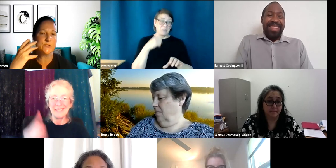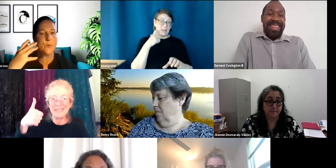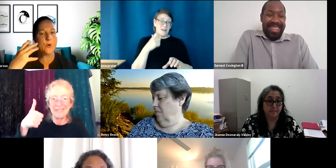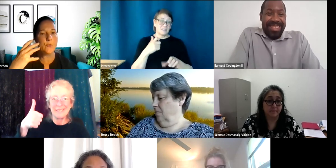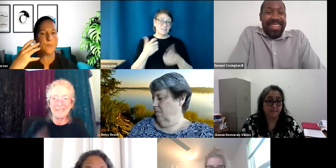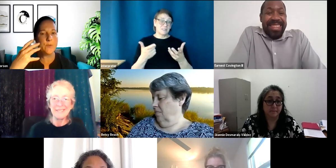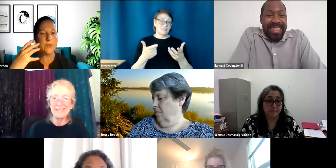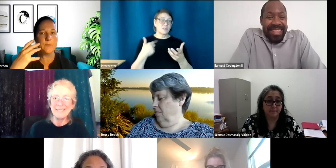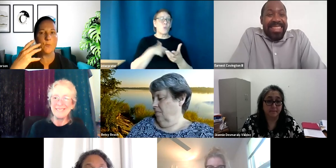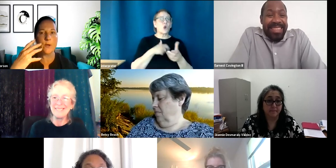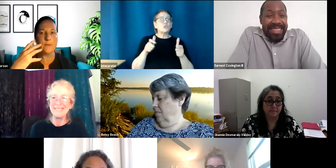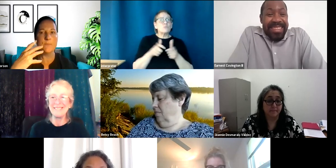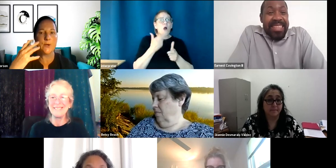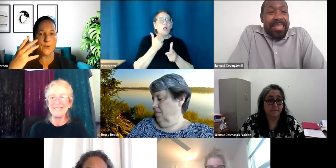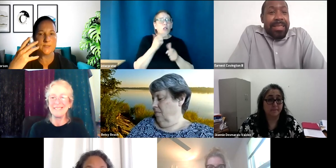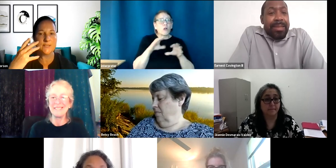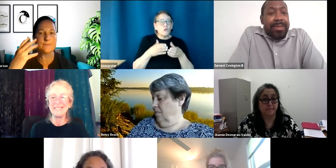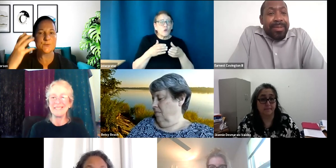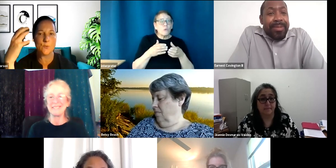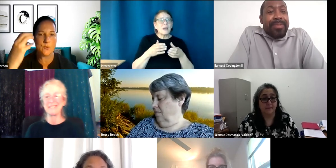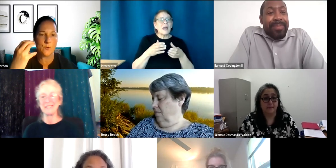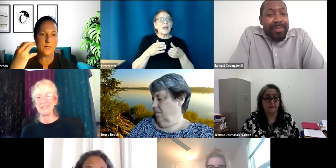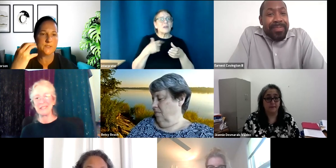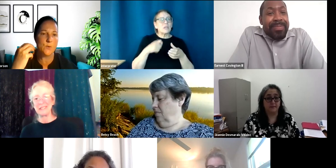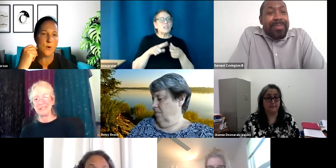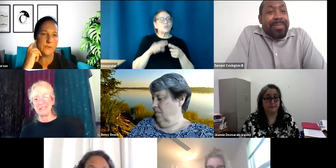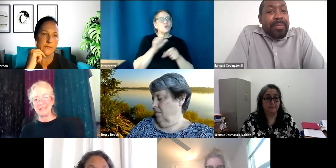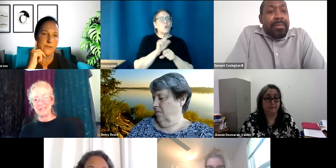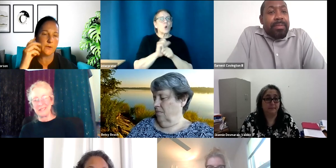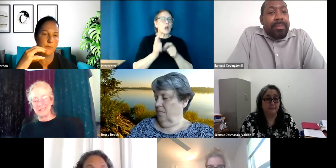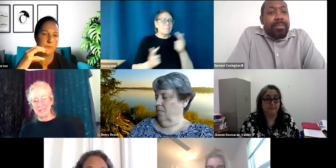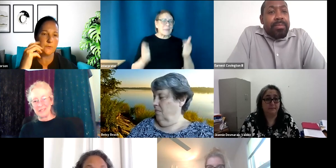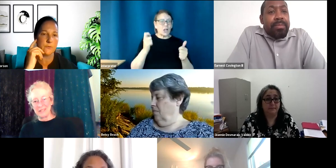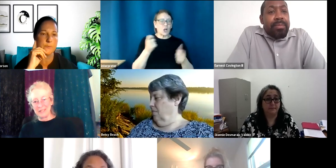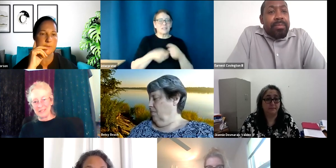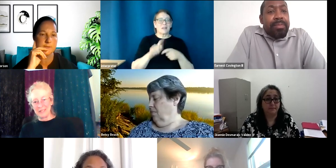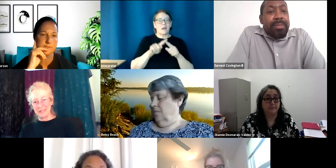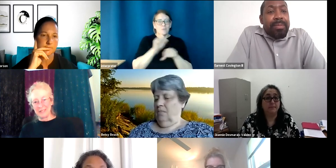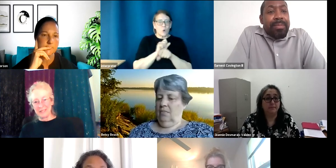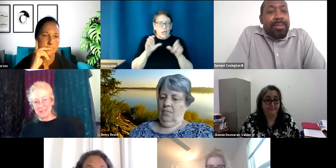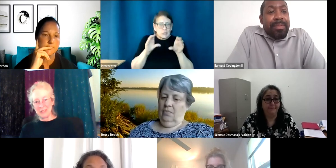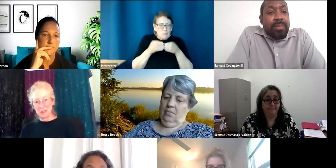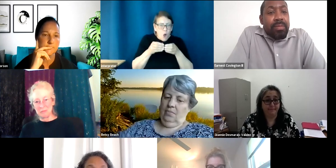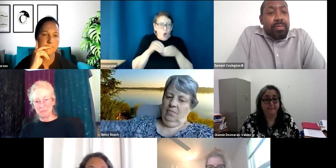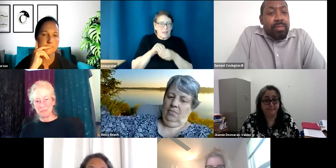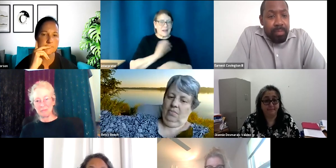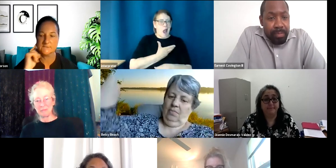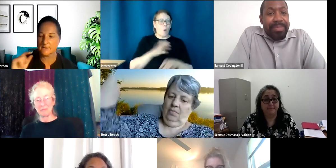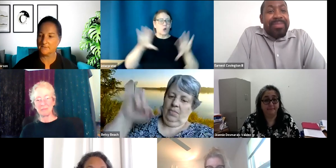we're a small group and we can be working bigger instead of just working small in a, in our own little group. Yes. Yeah, absolutely.